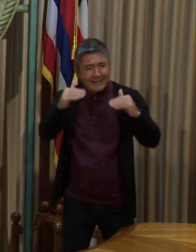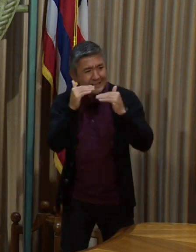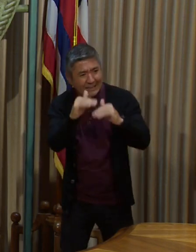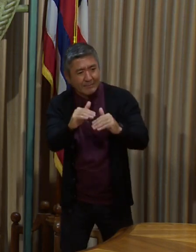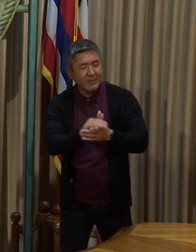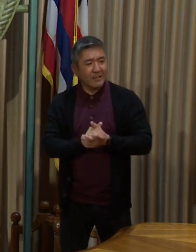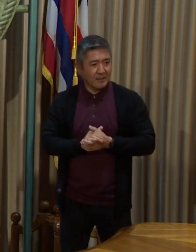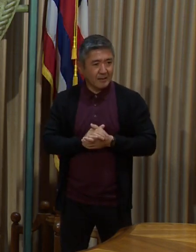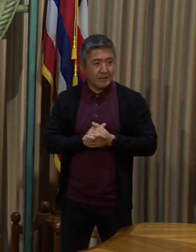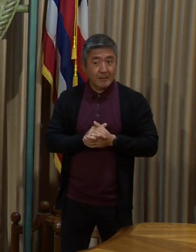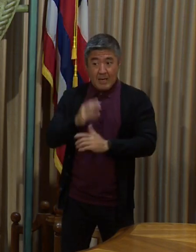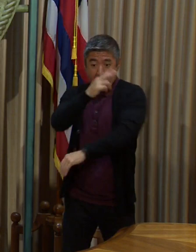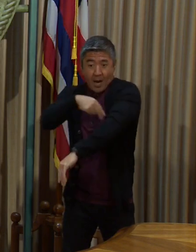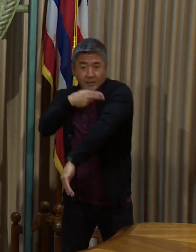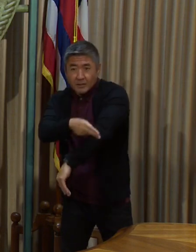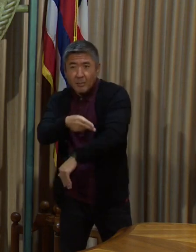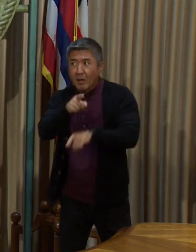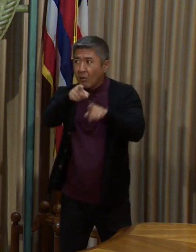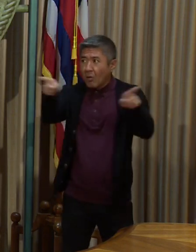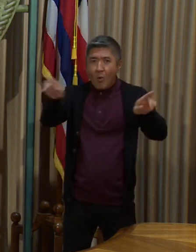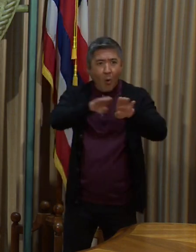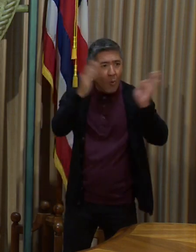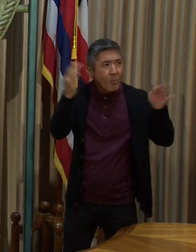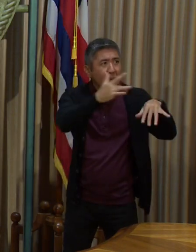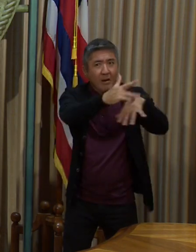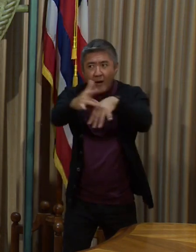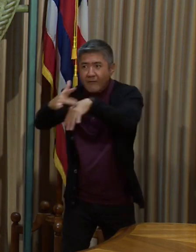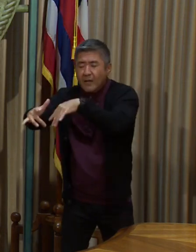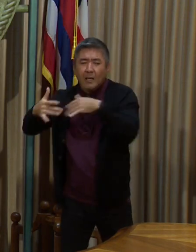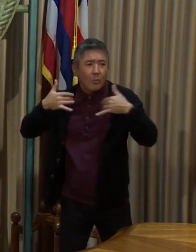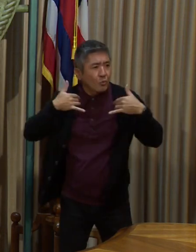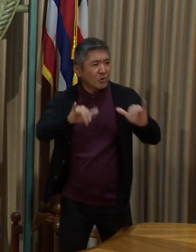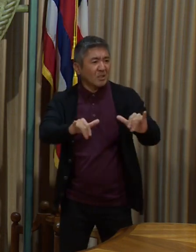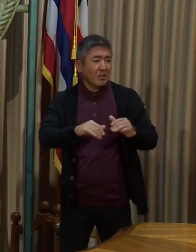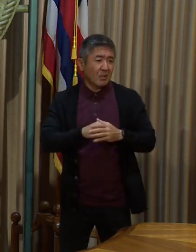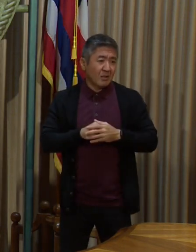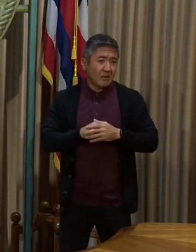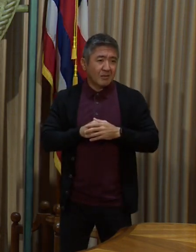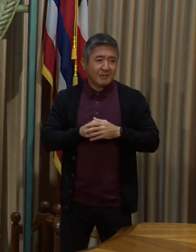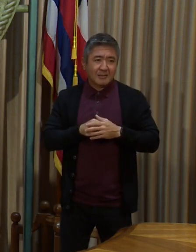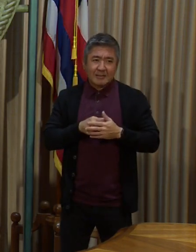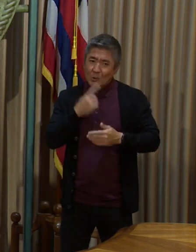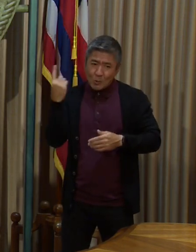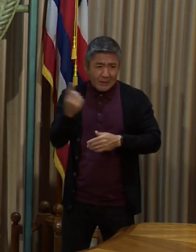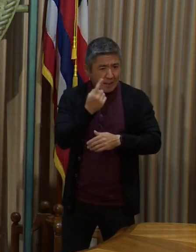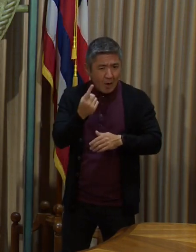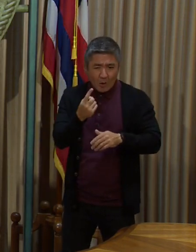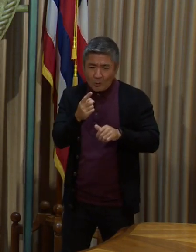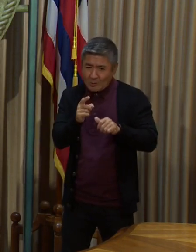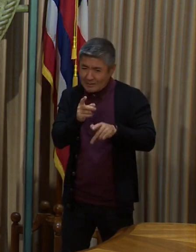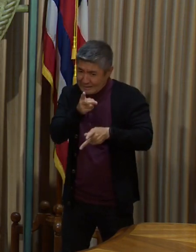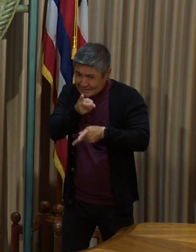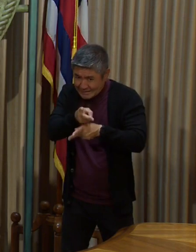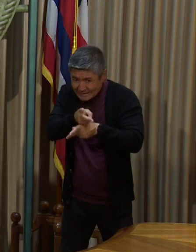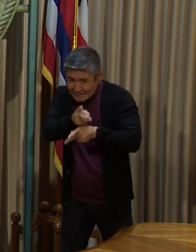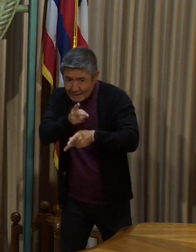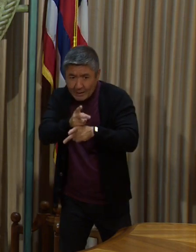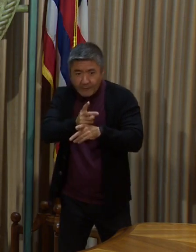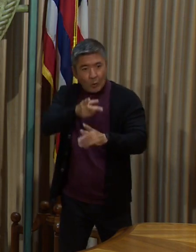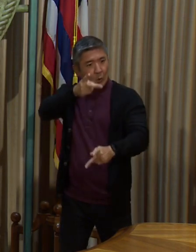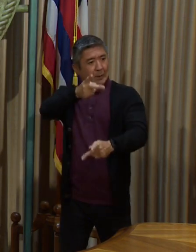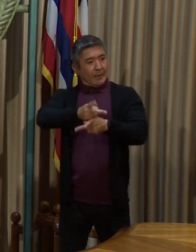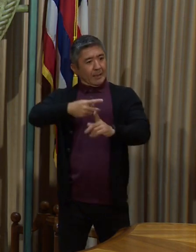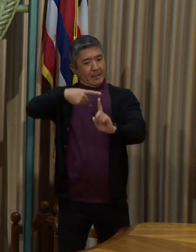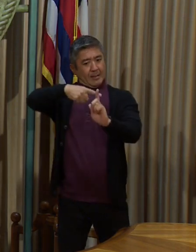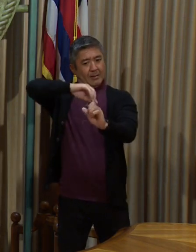health care system, and most importantly continues to have Hawaii have the lowest infection rates and the lowest